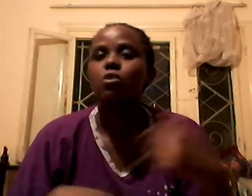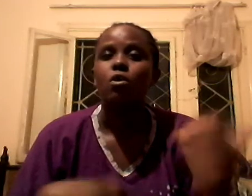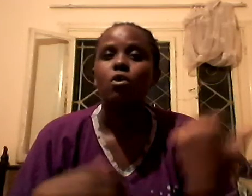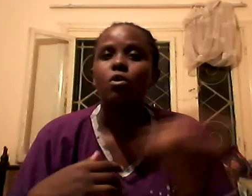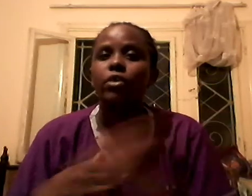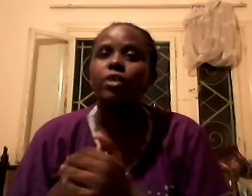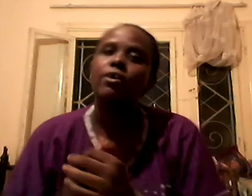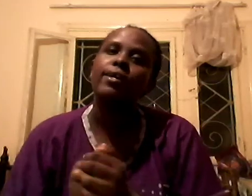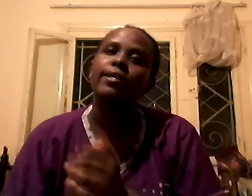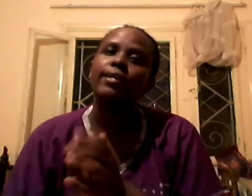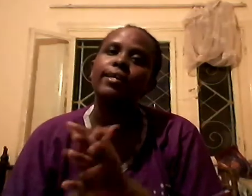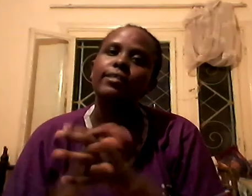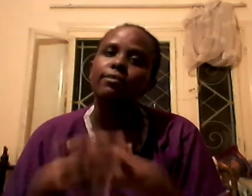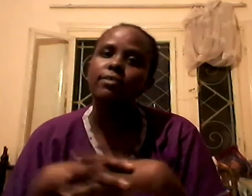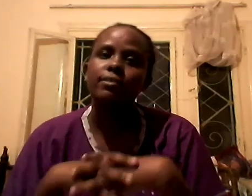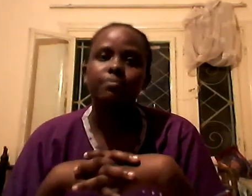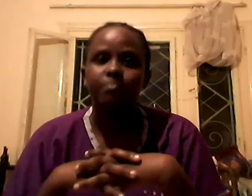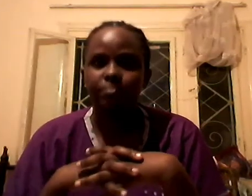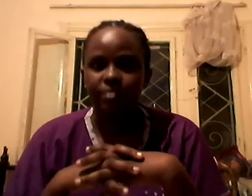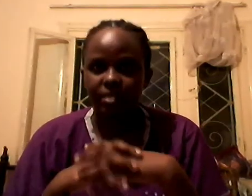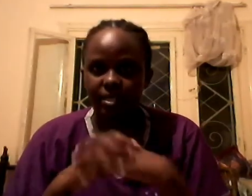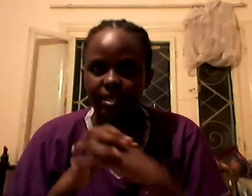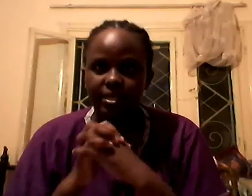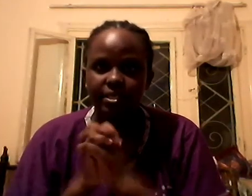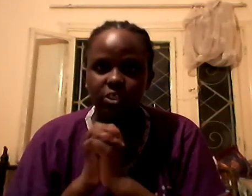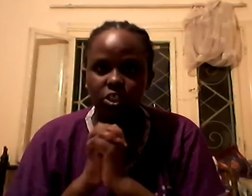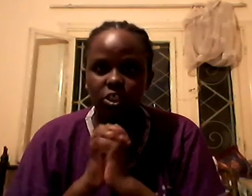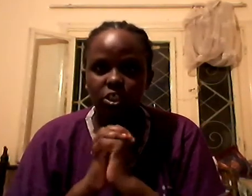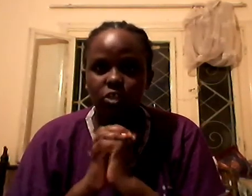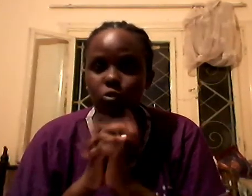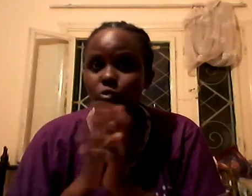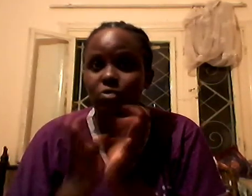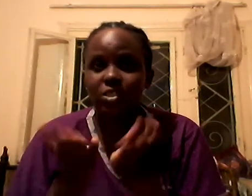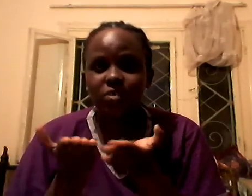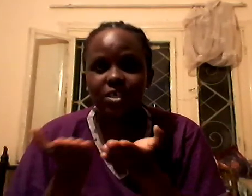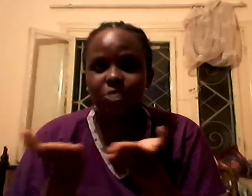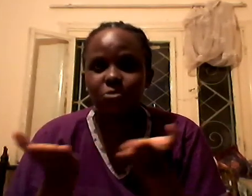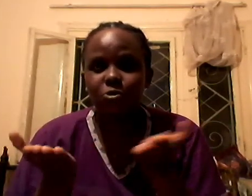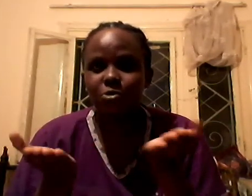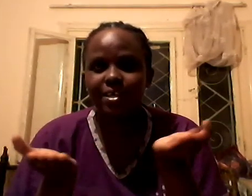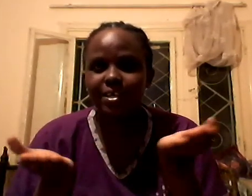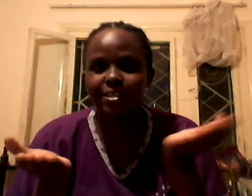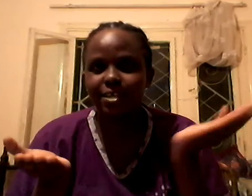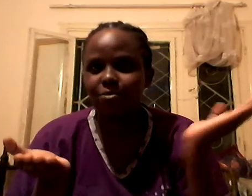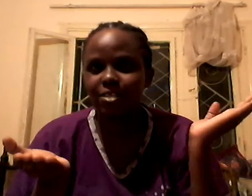Or he go and eat on a side check. Do you want your husband to get it outside?